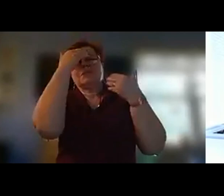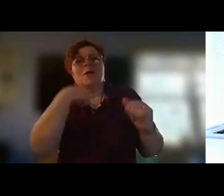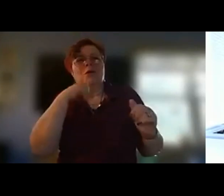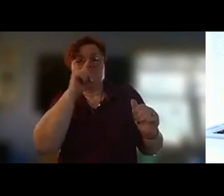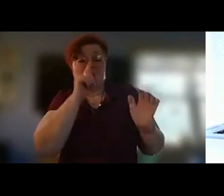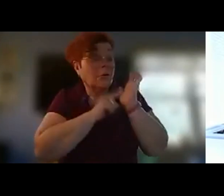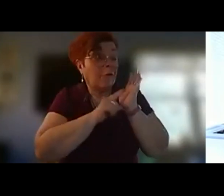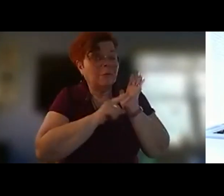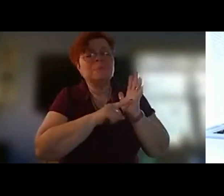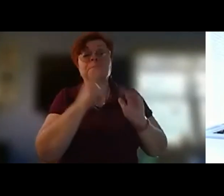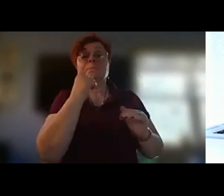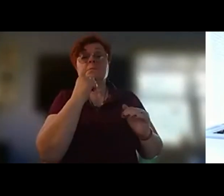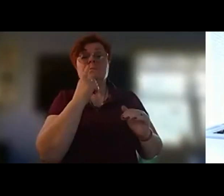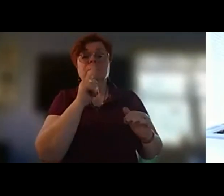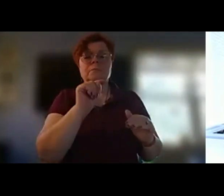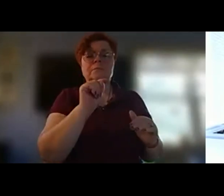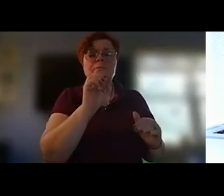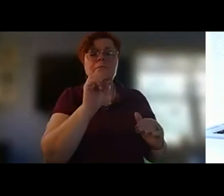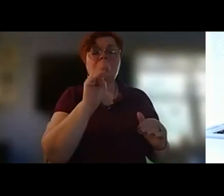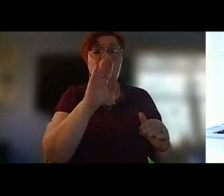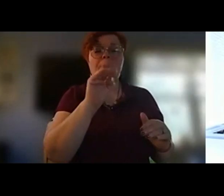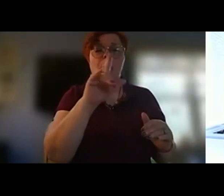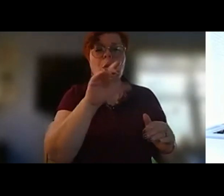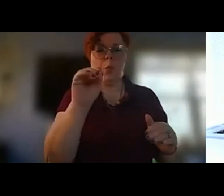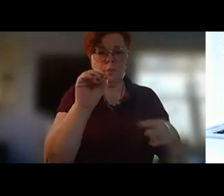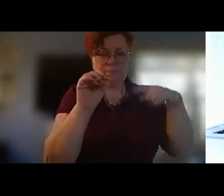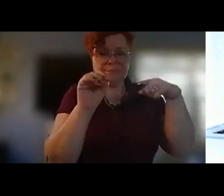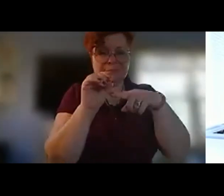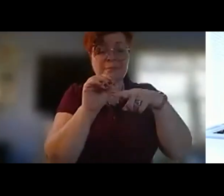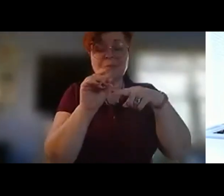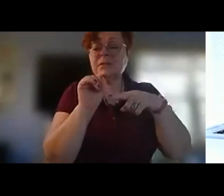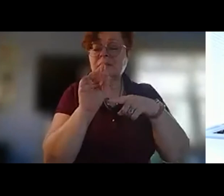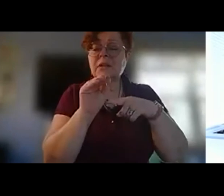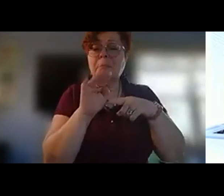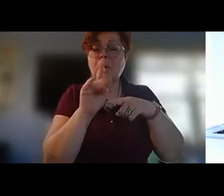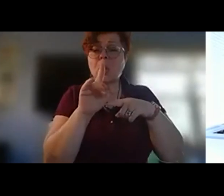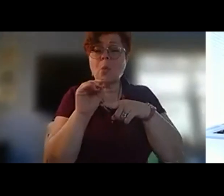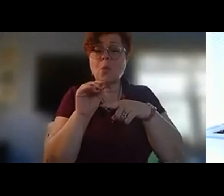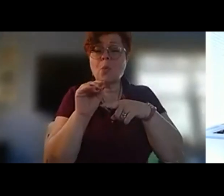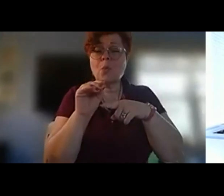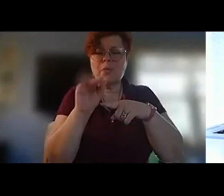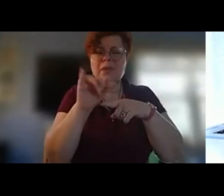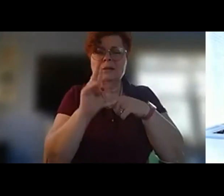one of them is tumblo and and tumblo is a kind of um